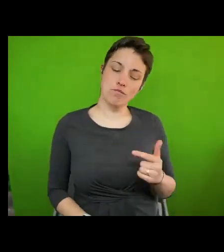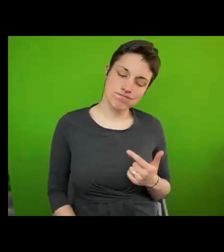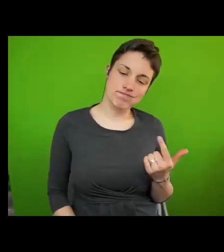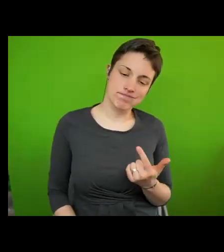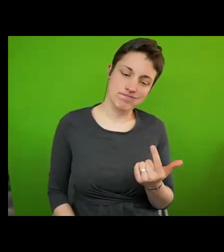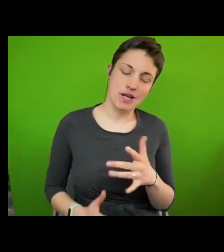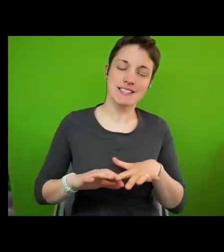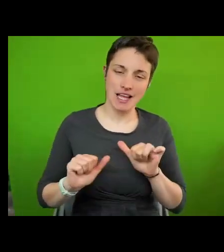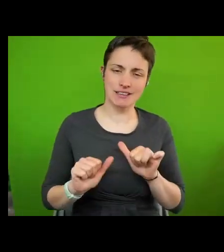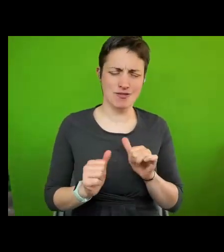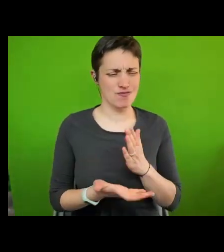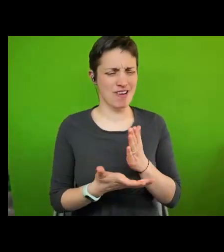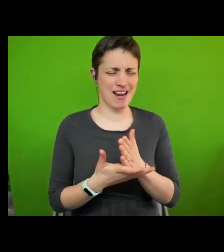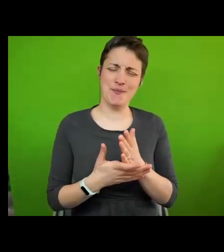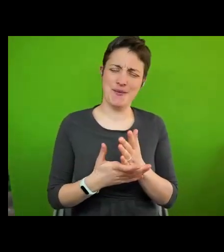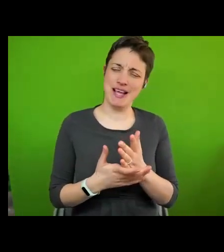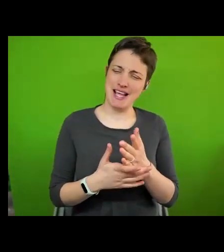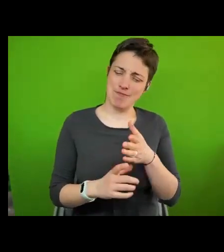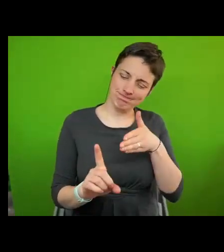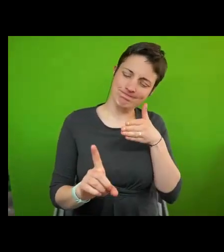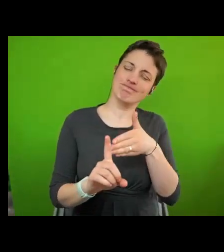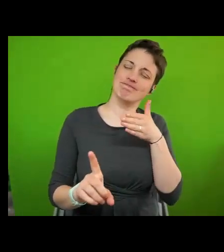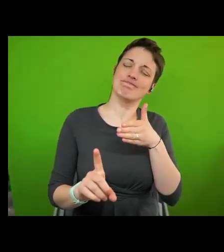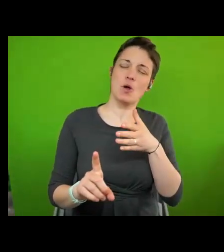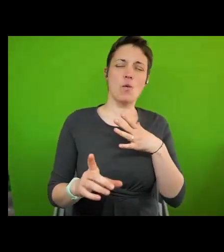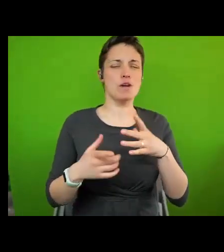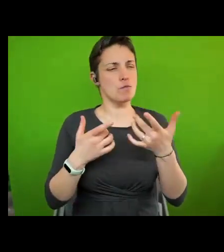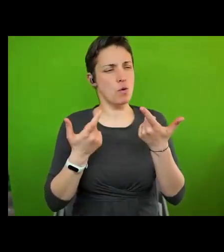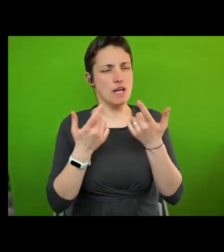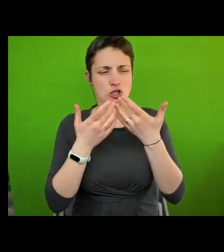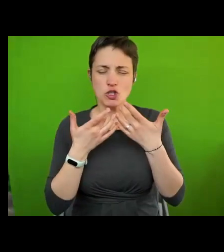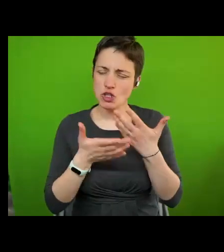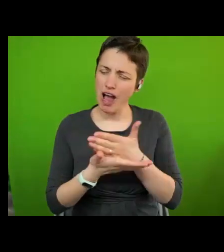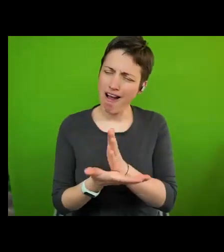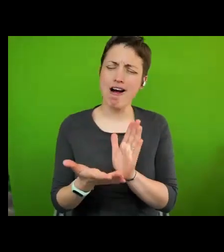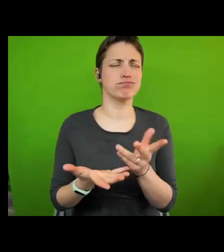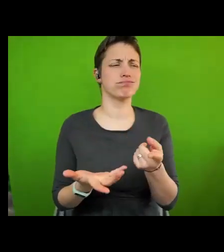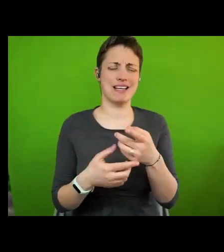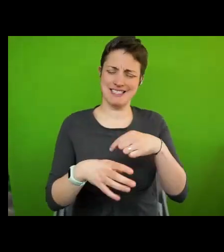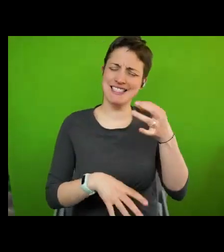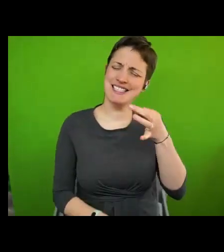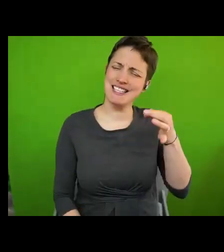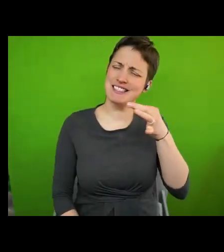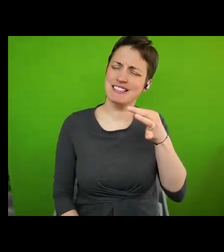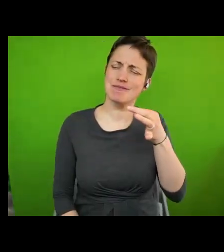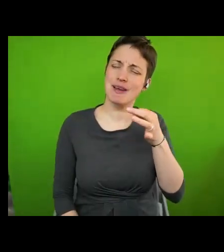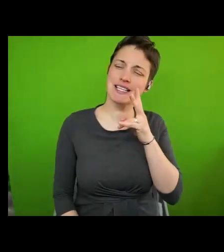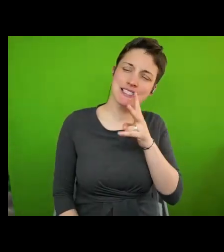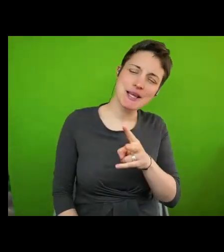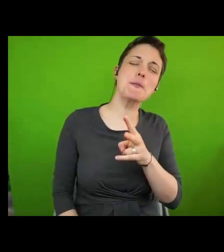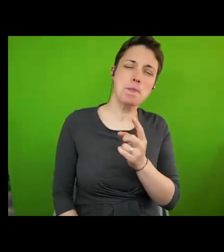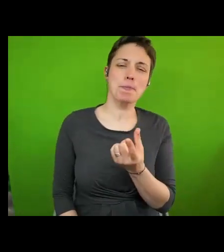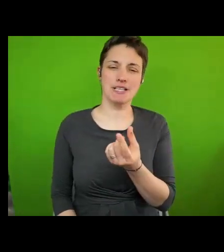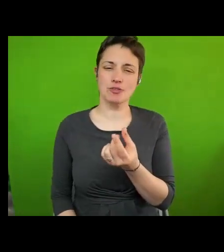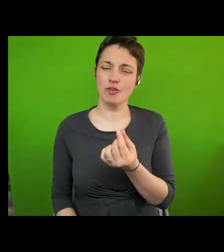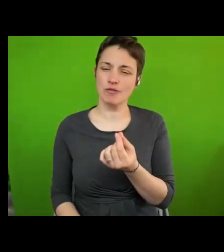of intent and a feeling that there was widely shared intent across the city to realize the potential of human rights